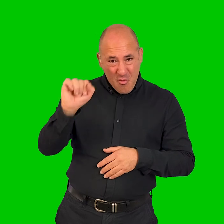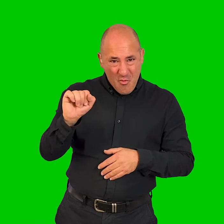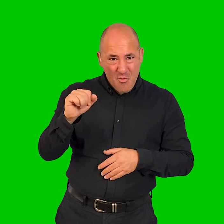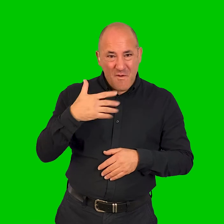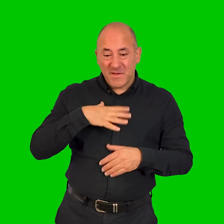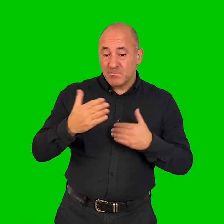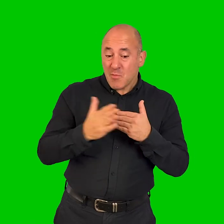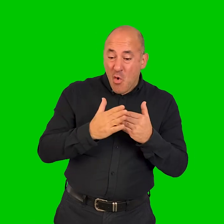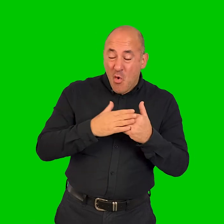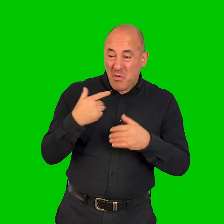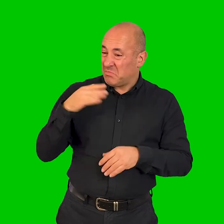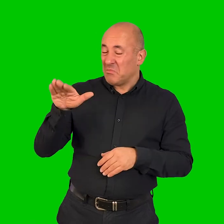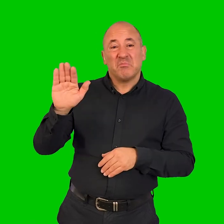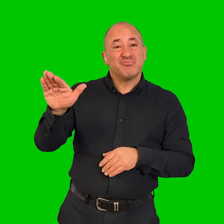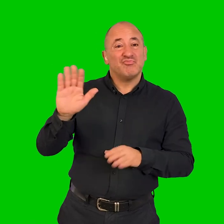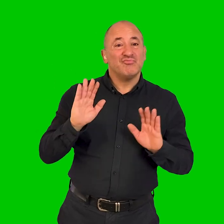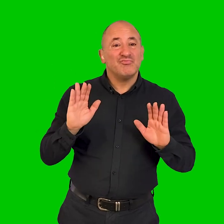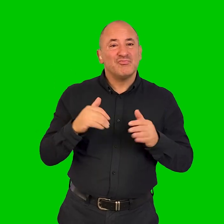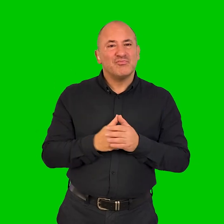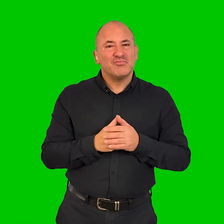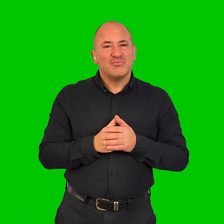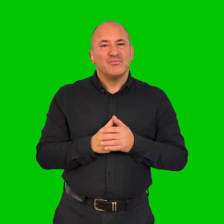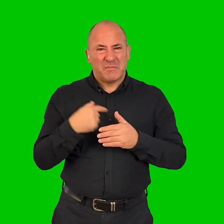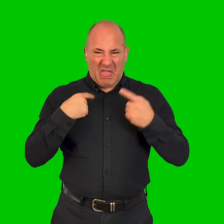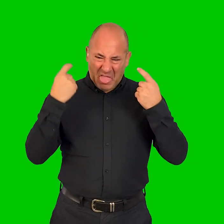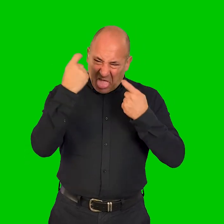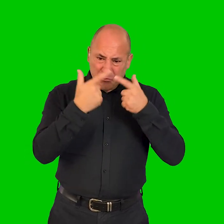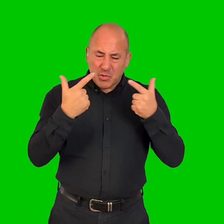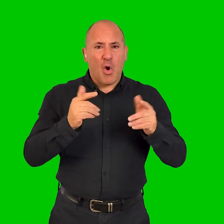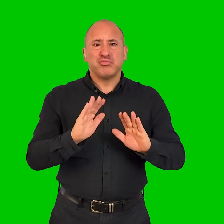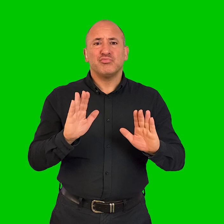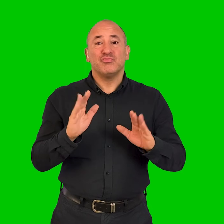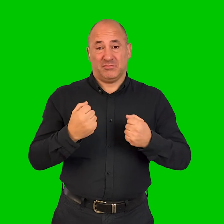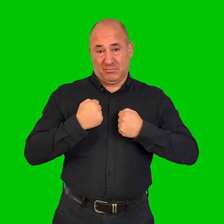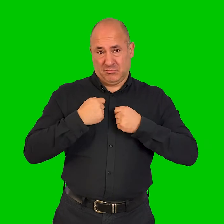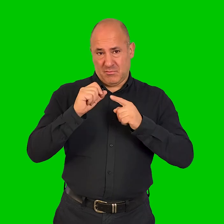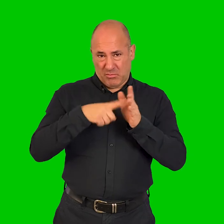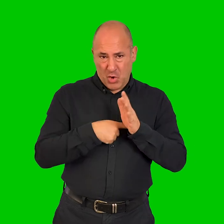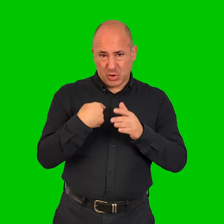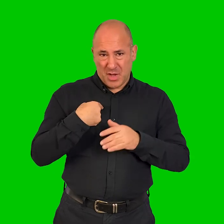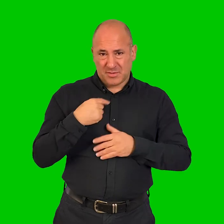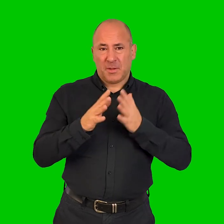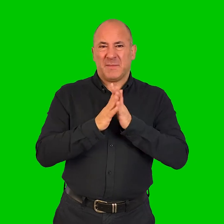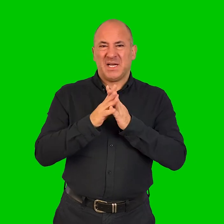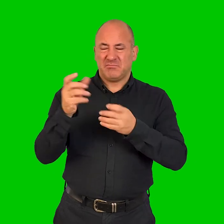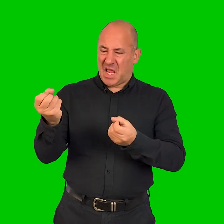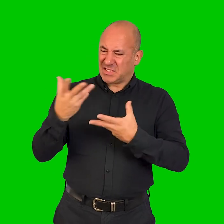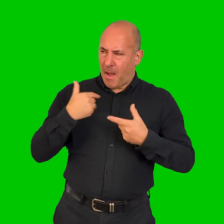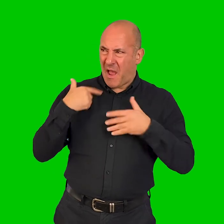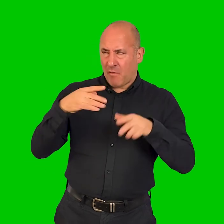and if I need more help I'll ask. I don't overthink and it's my project so they don't